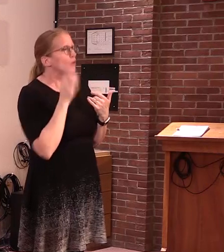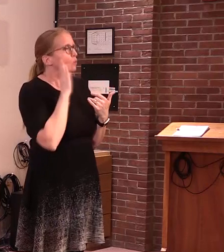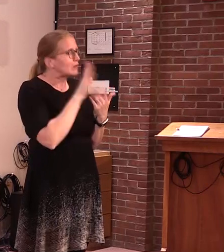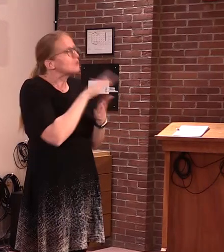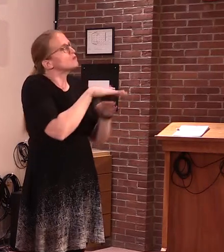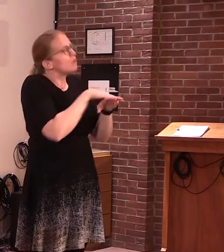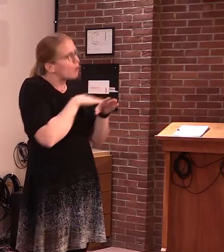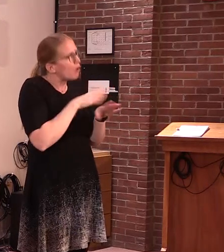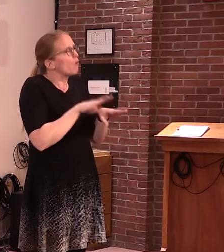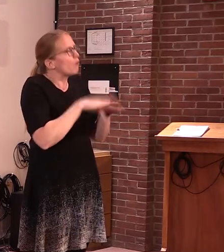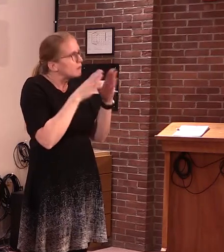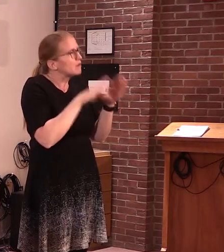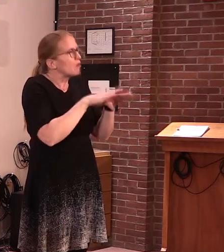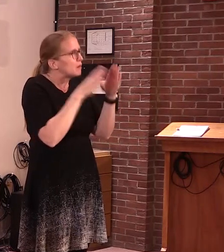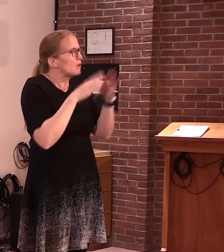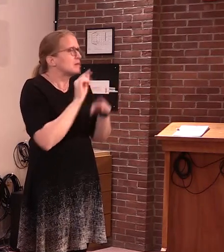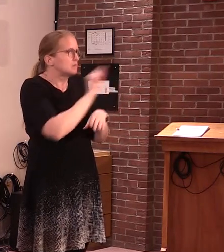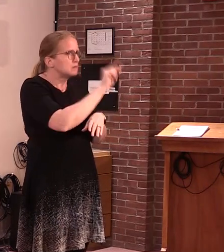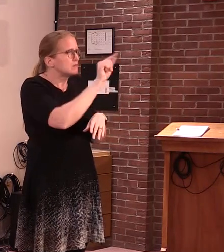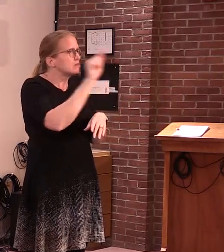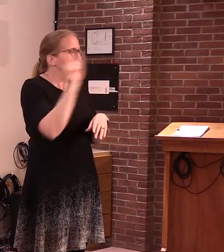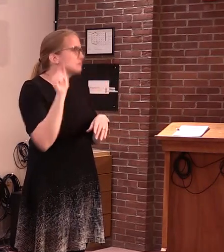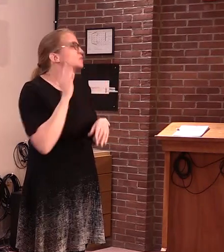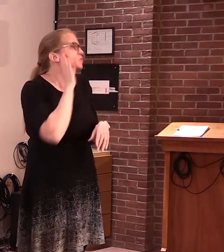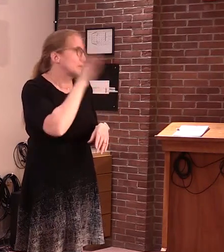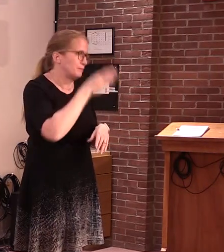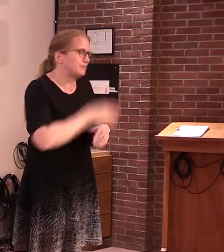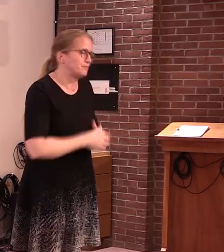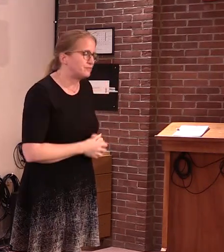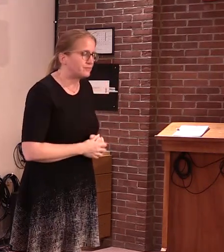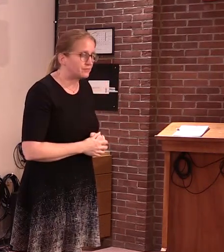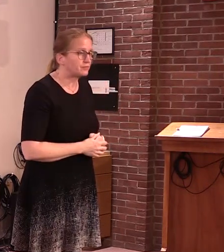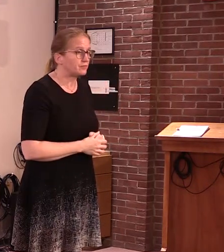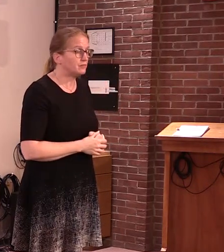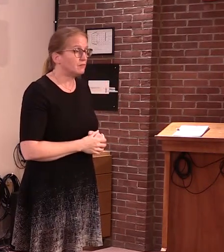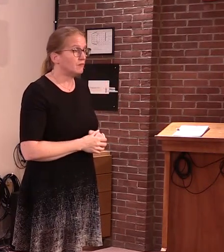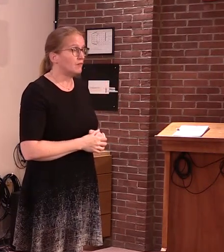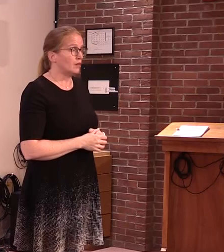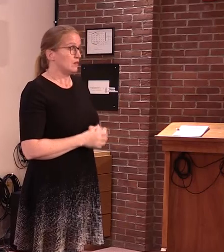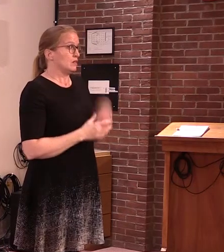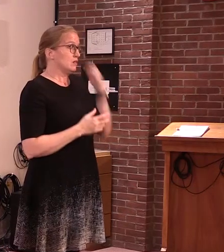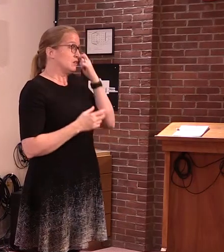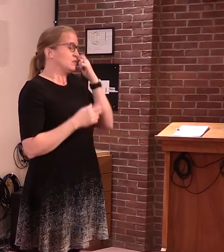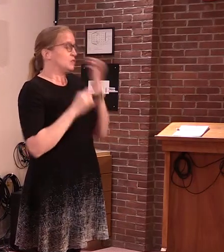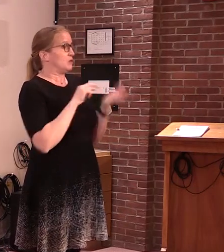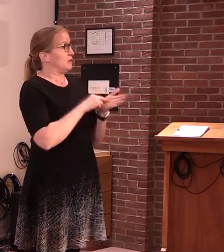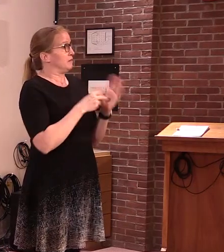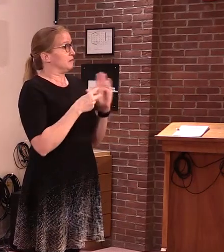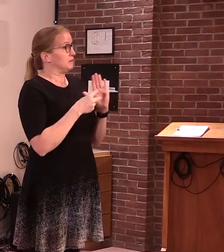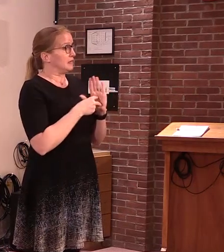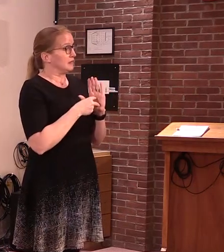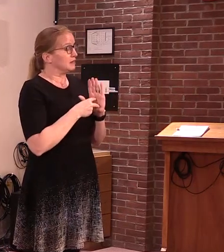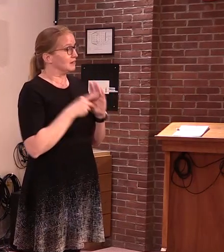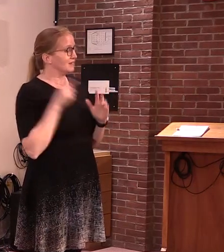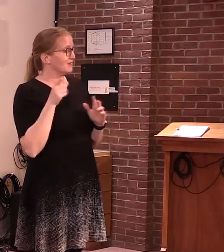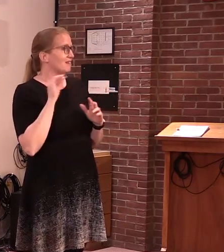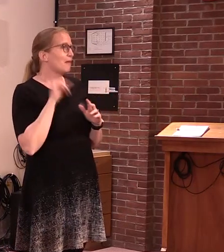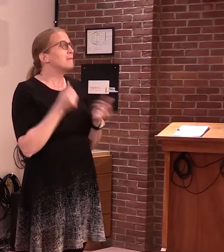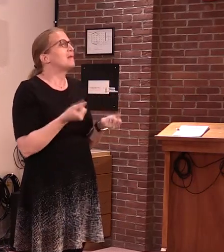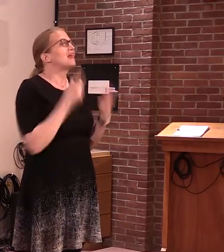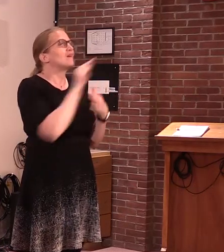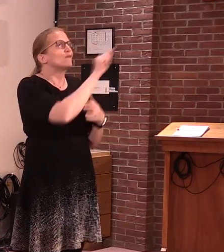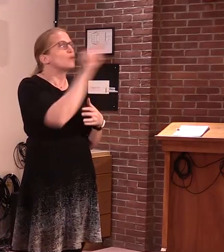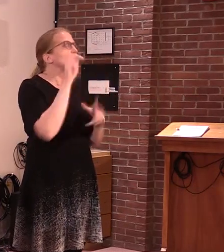services as well. Therefore, many of the health care services under the auspices of the Office of Professional